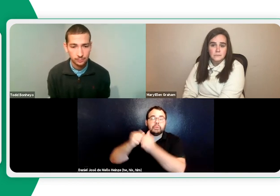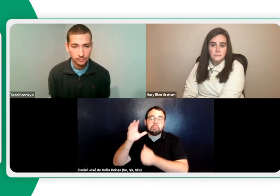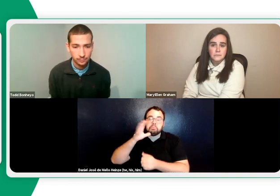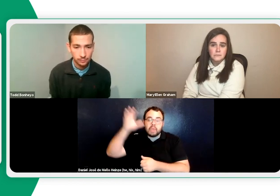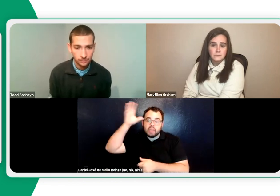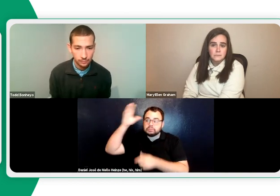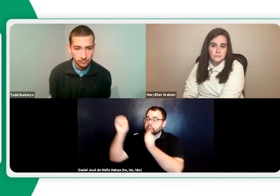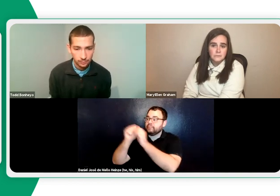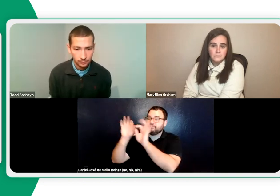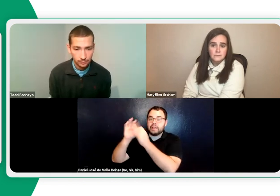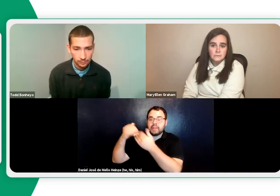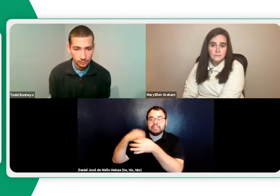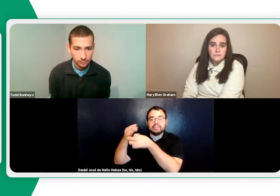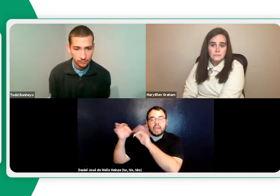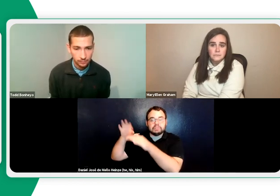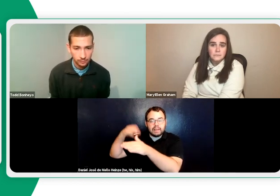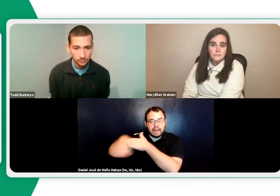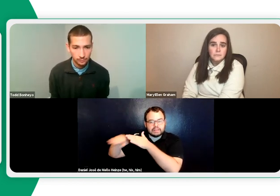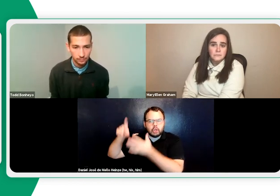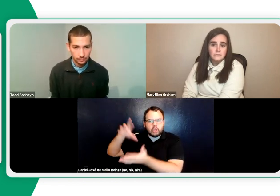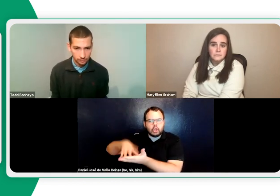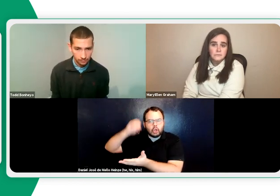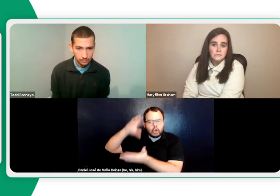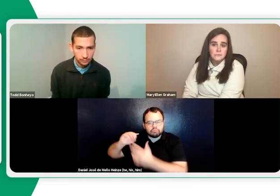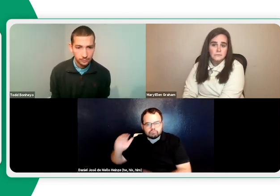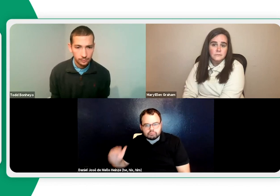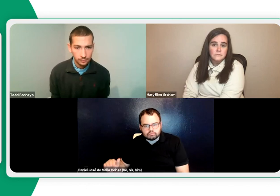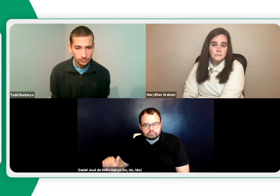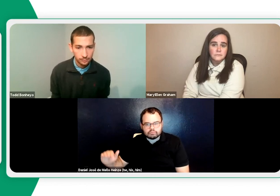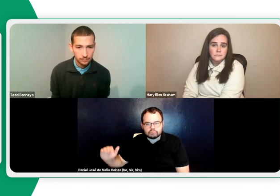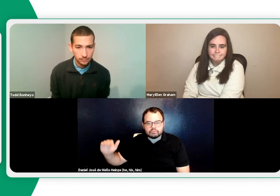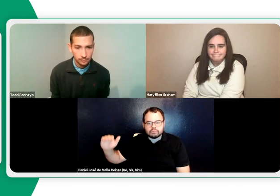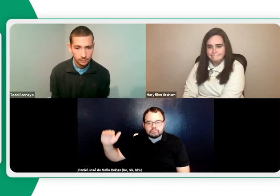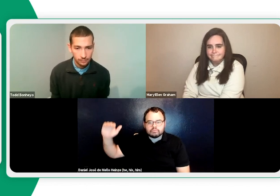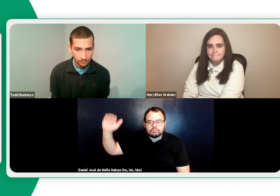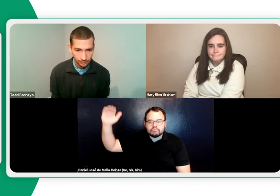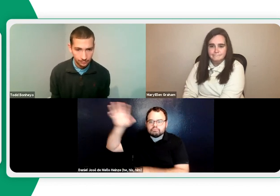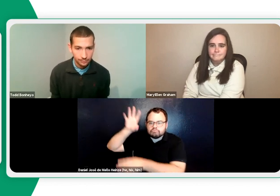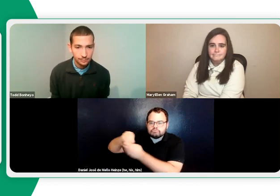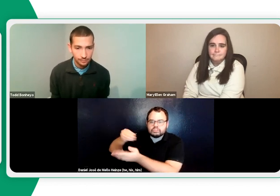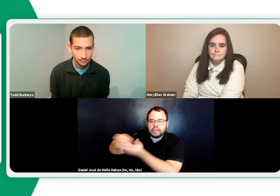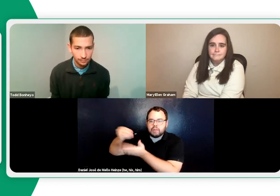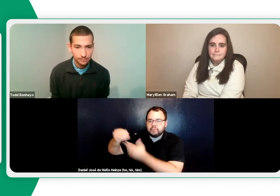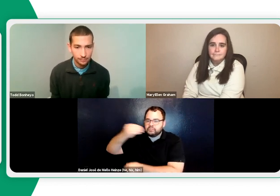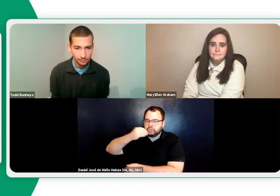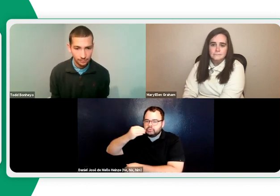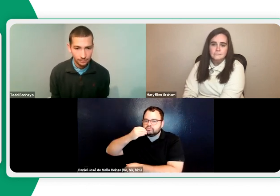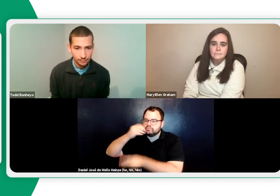This is Daniel. Some students have grown up in families where they've had access to language and they've learned concepts